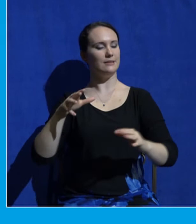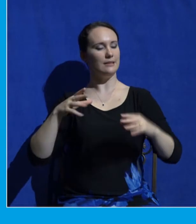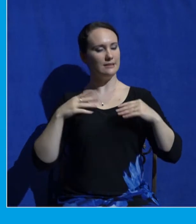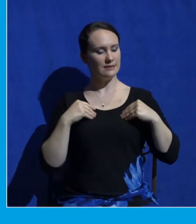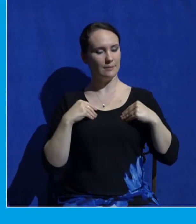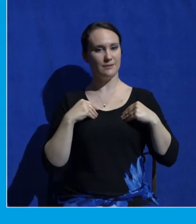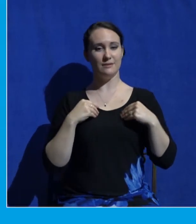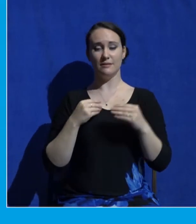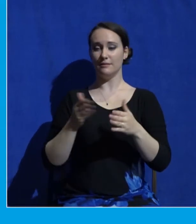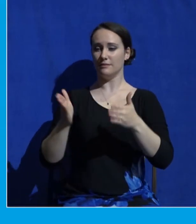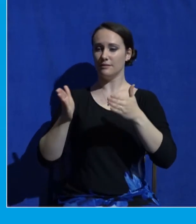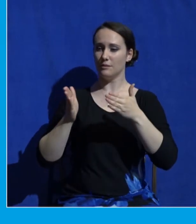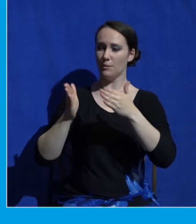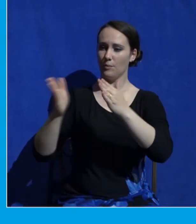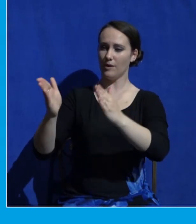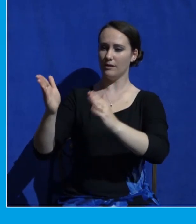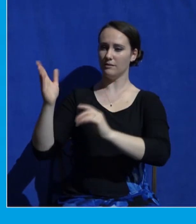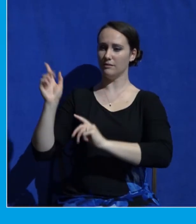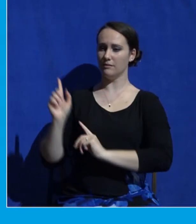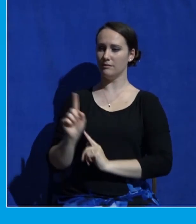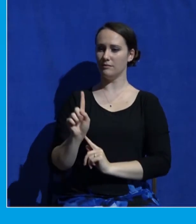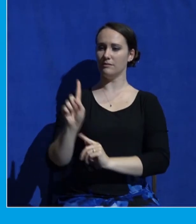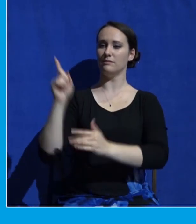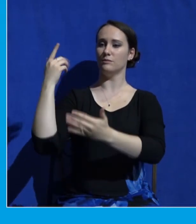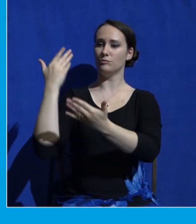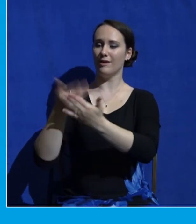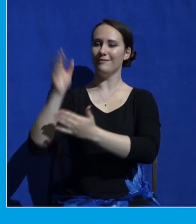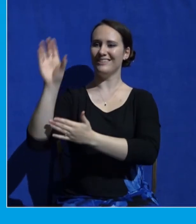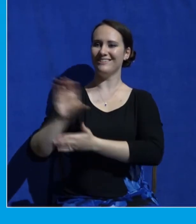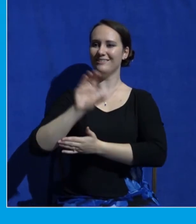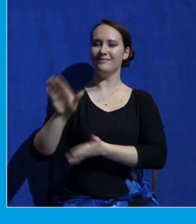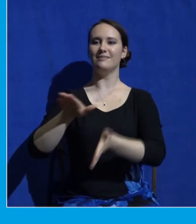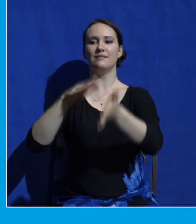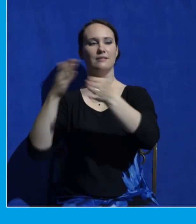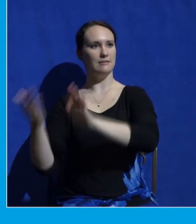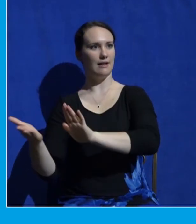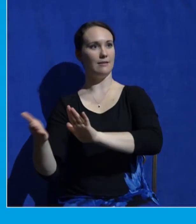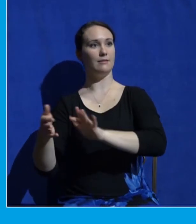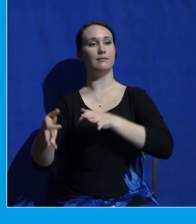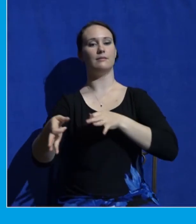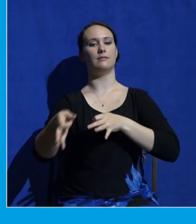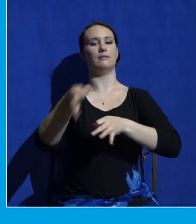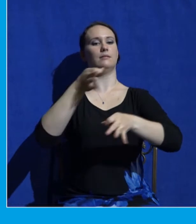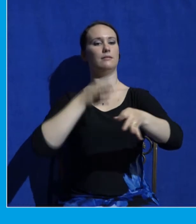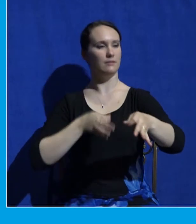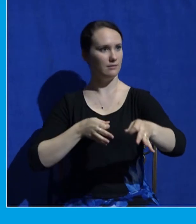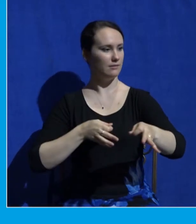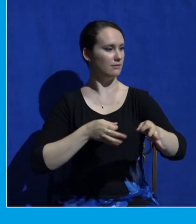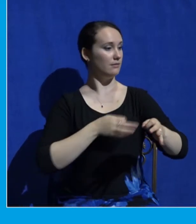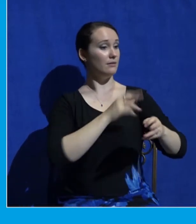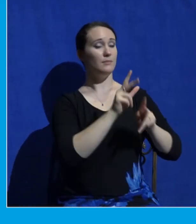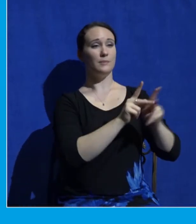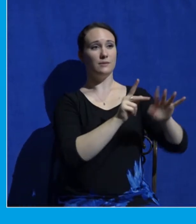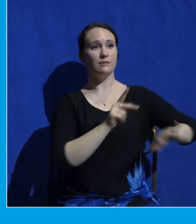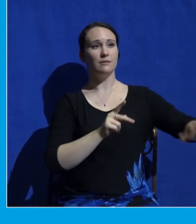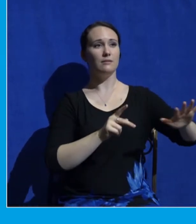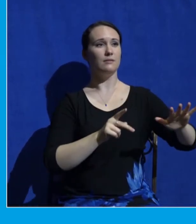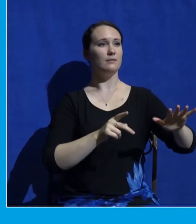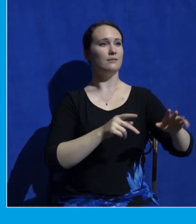there in their place for their sin and for the sins of all who will trust in him so that when you, right